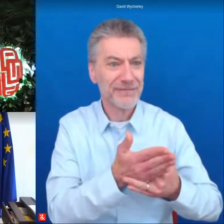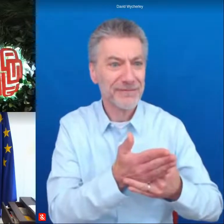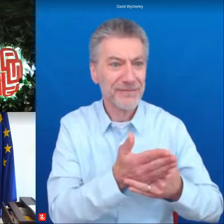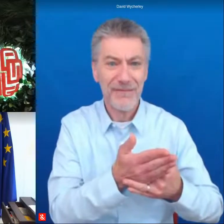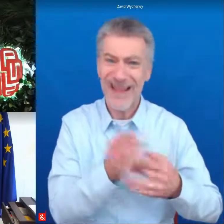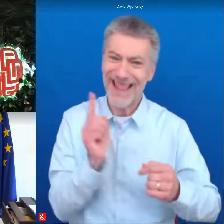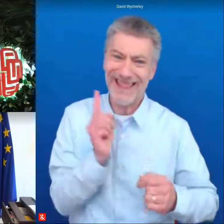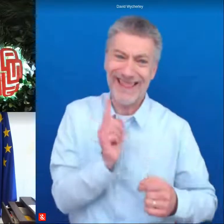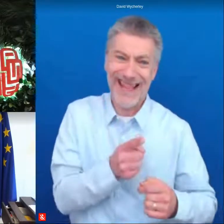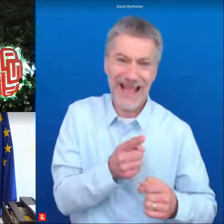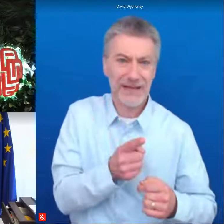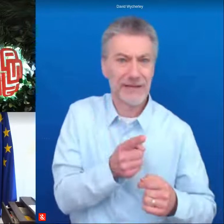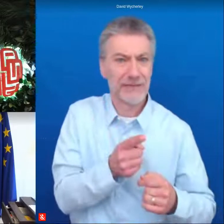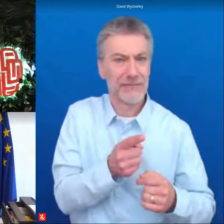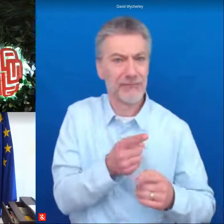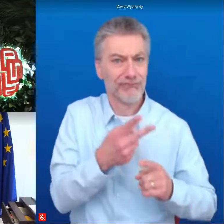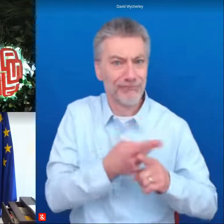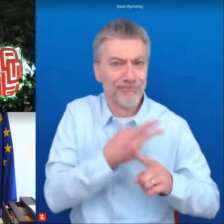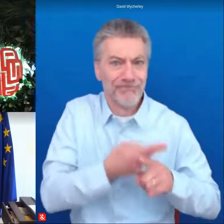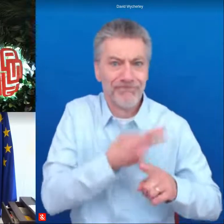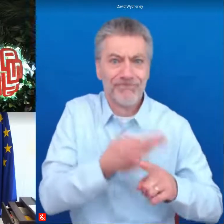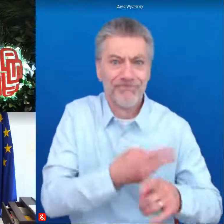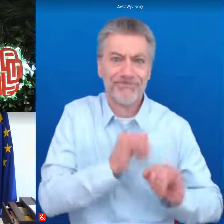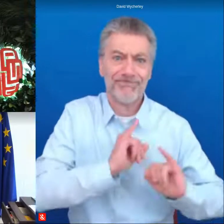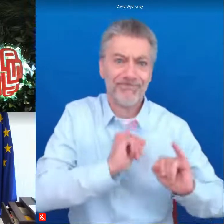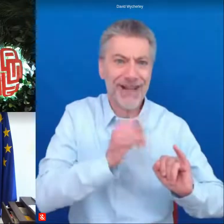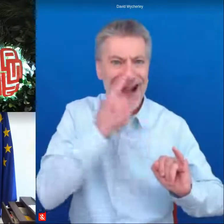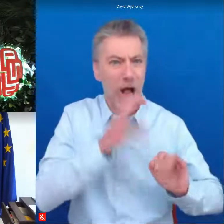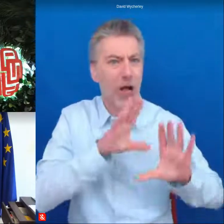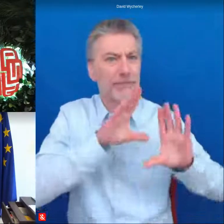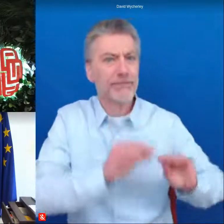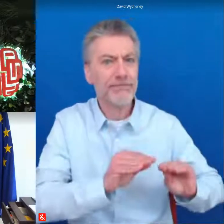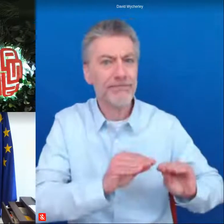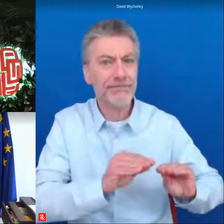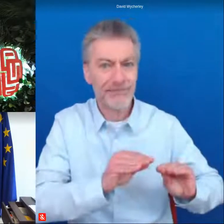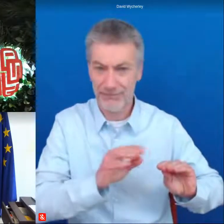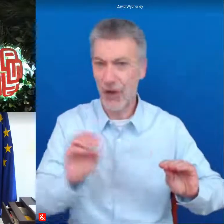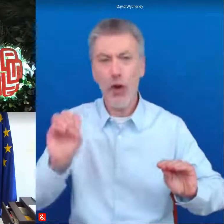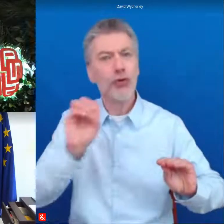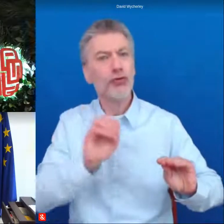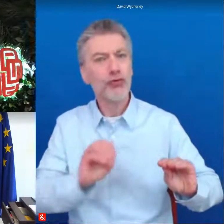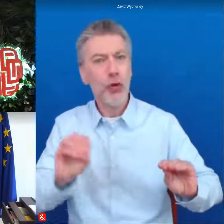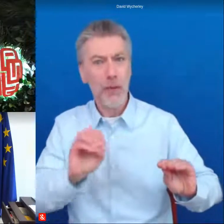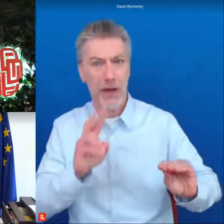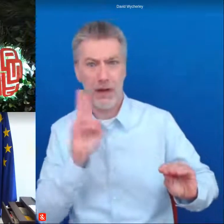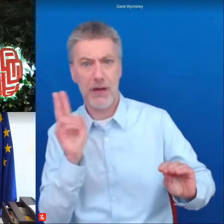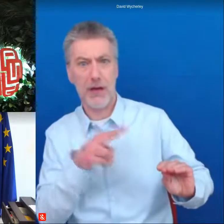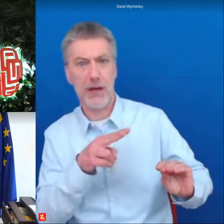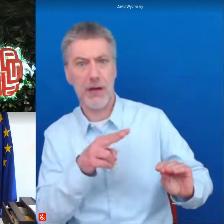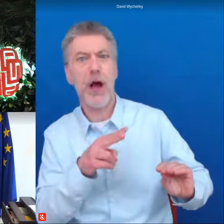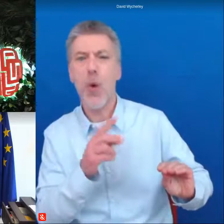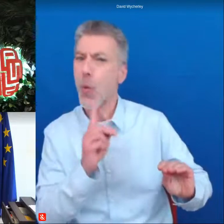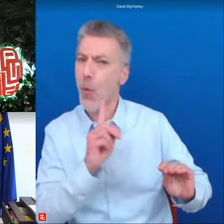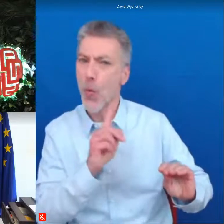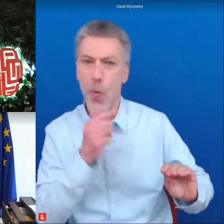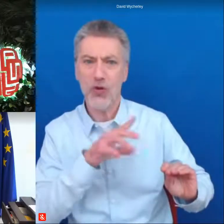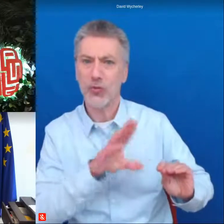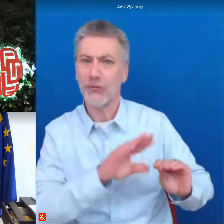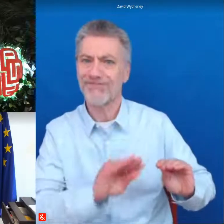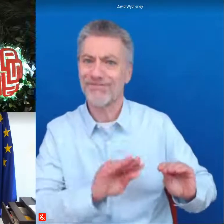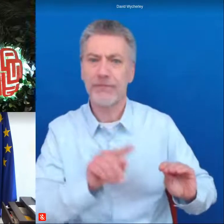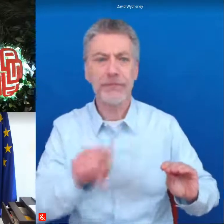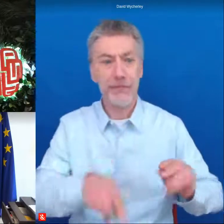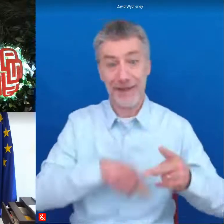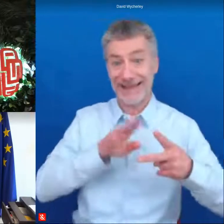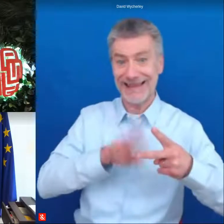we break this vicious circle that many european regions are trapped into second what